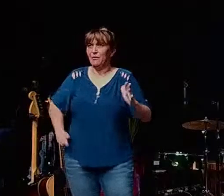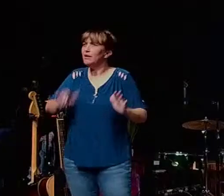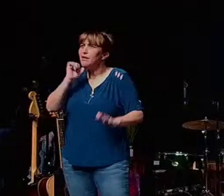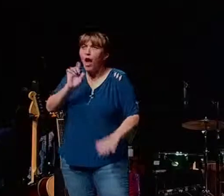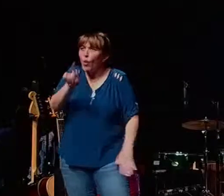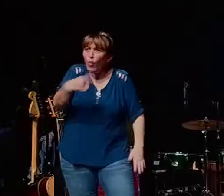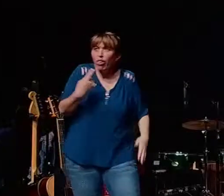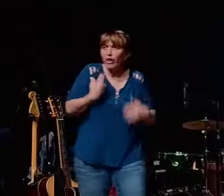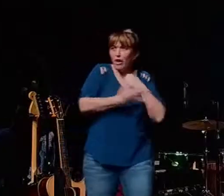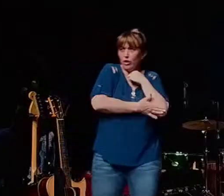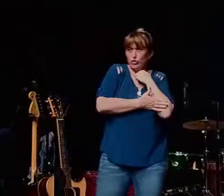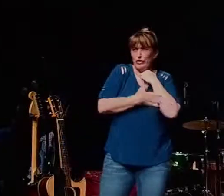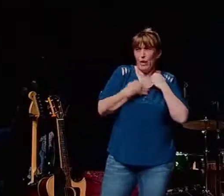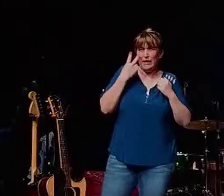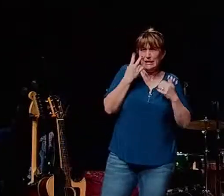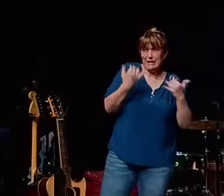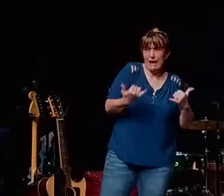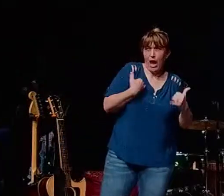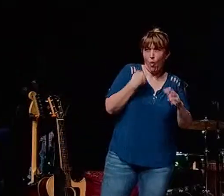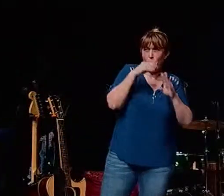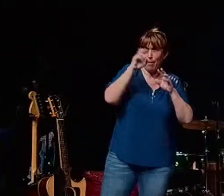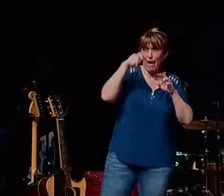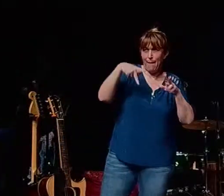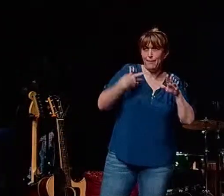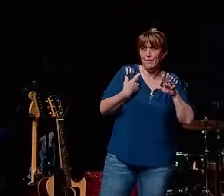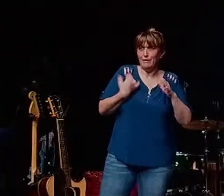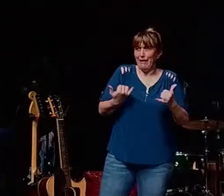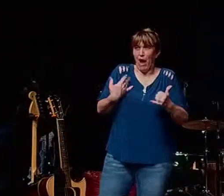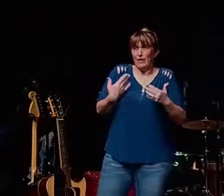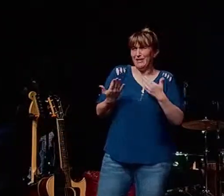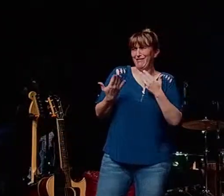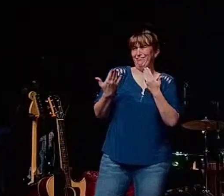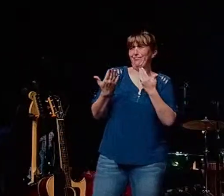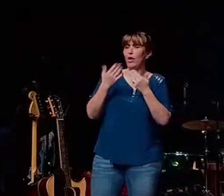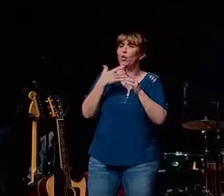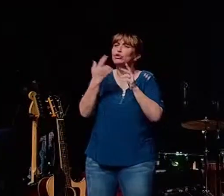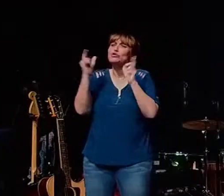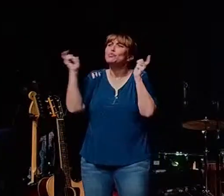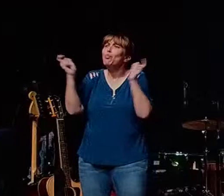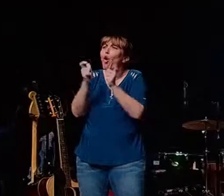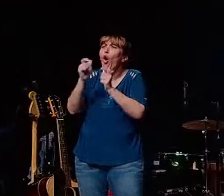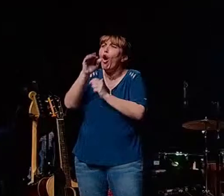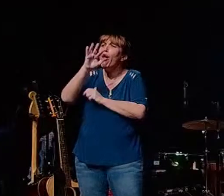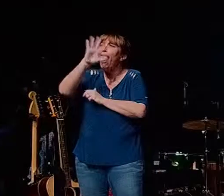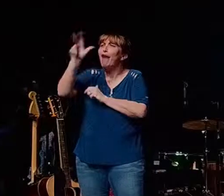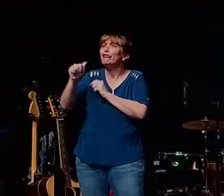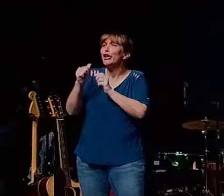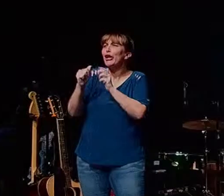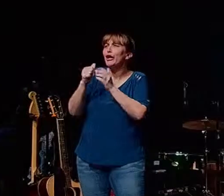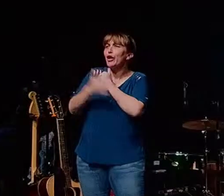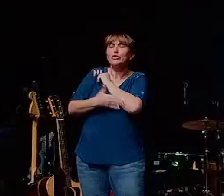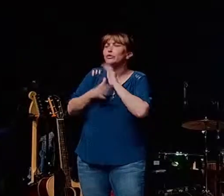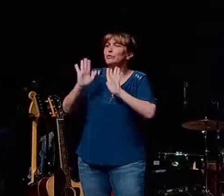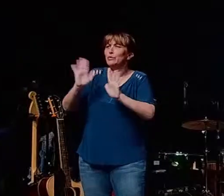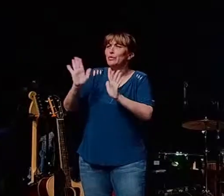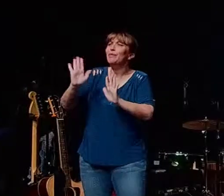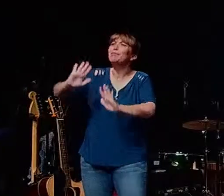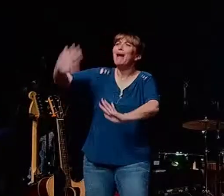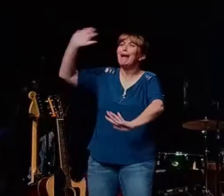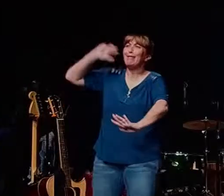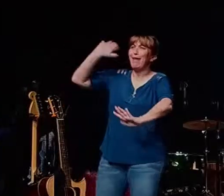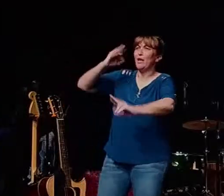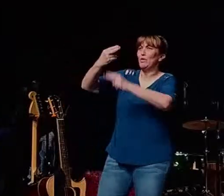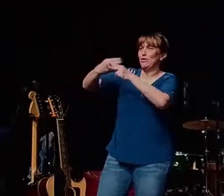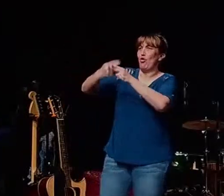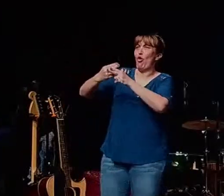it's not ethiopia how we see it now we see ethiopia just as another african country these days back then it was called the empire of